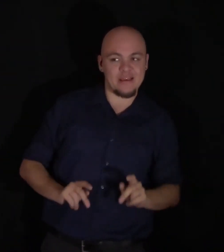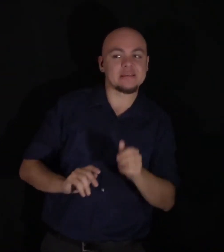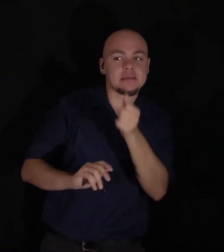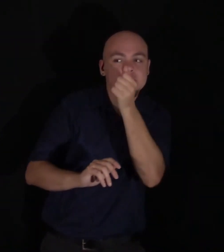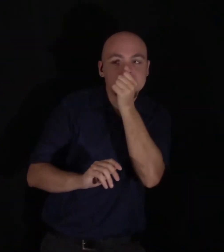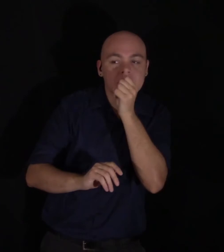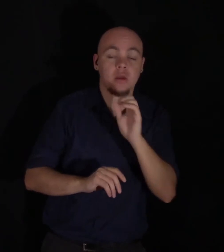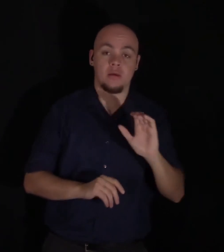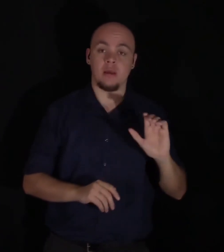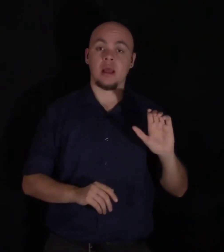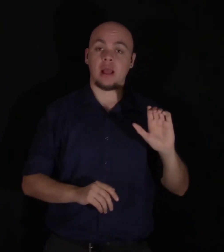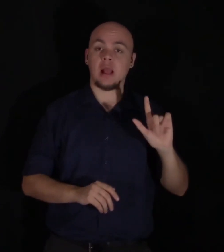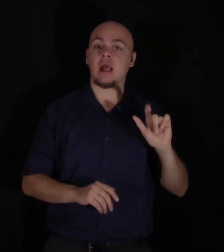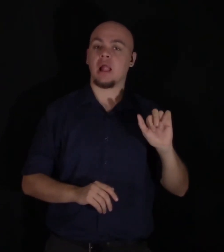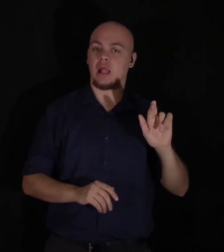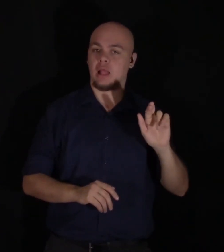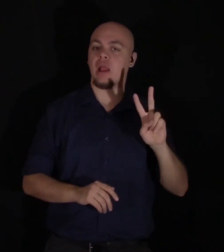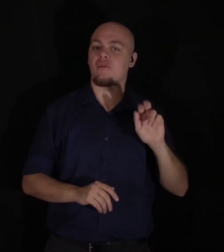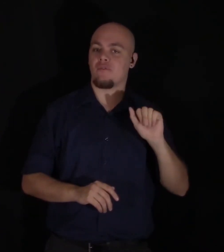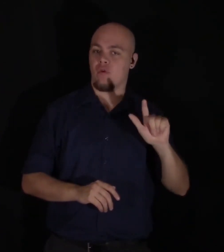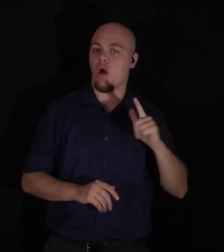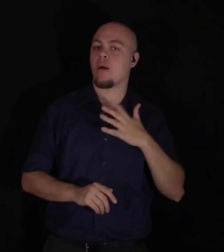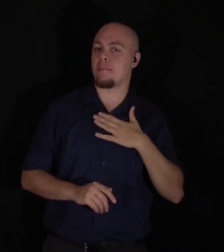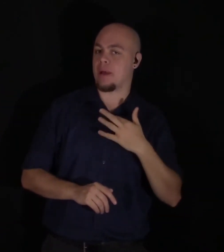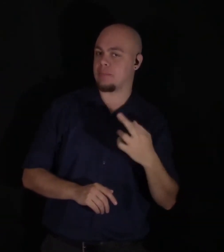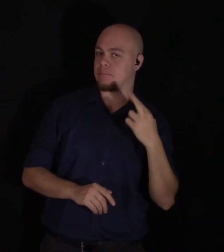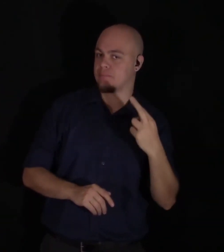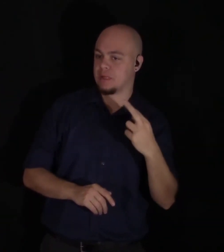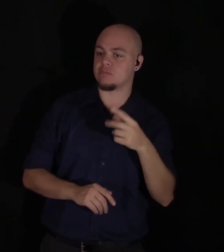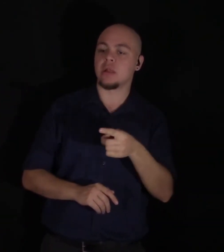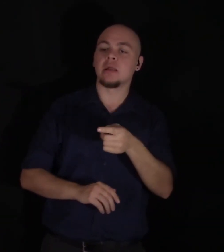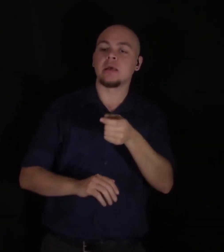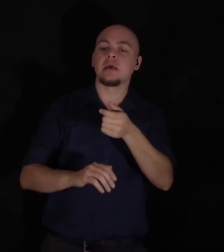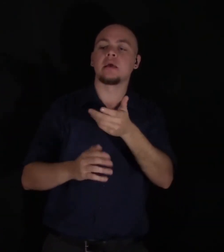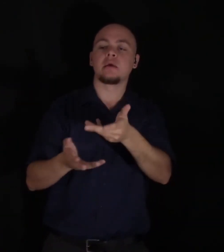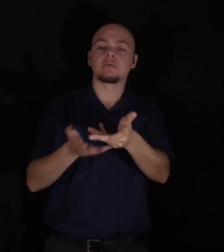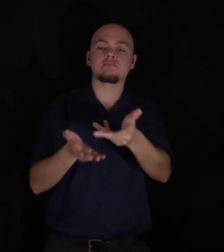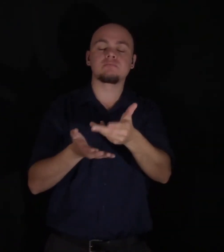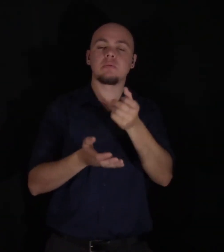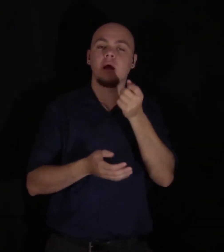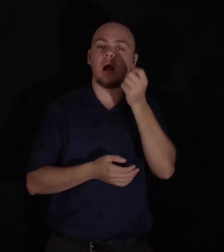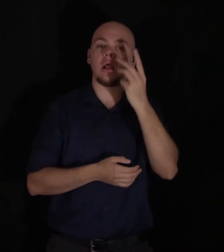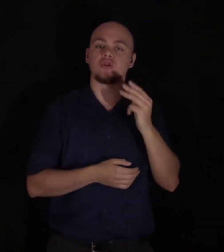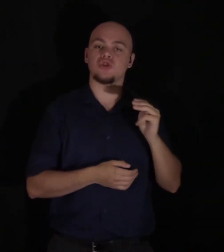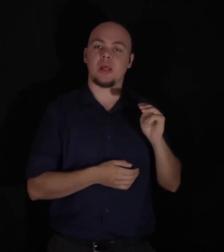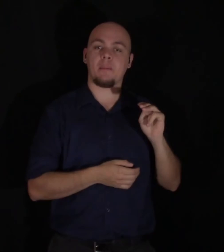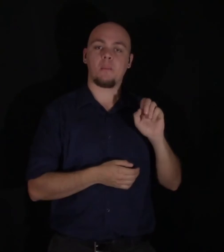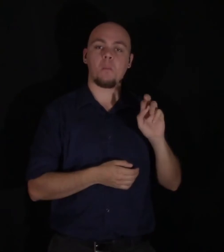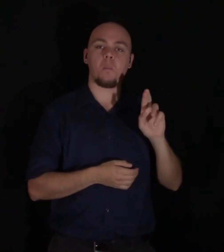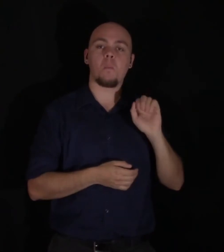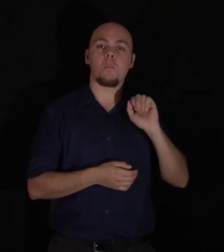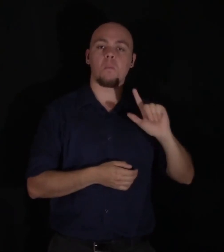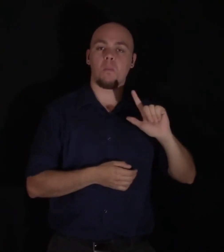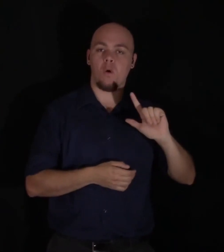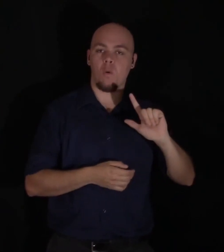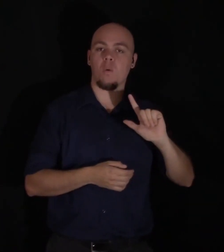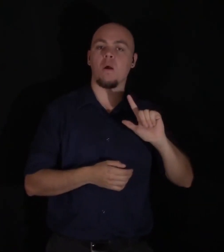occupied himself, so to speak, with the moral relations of things. The busy stage of life, the virtues of